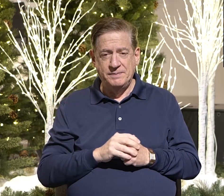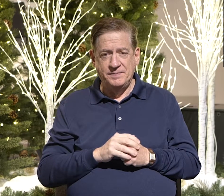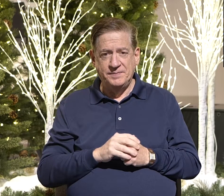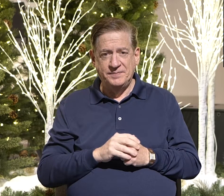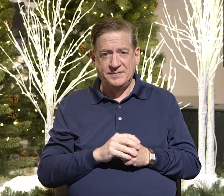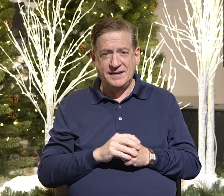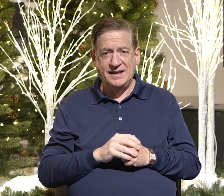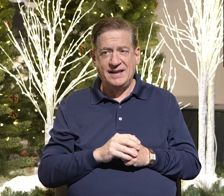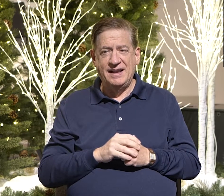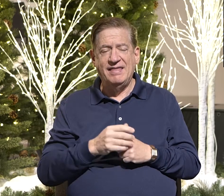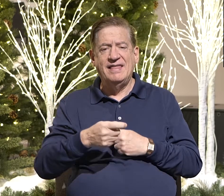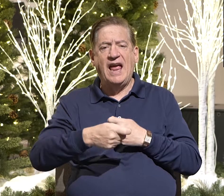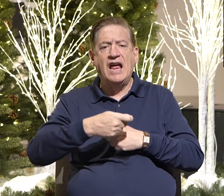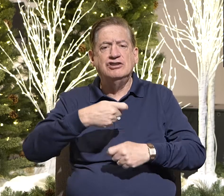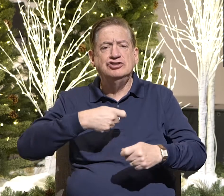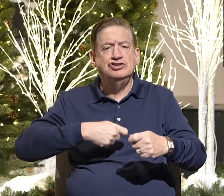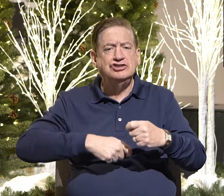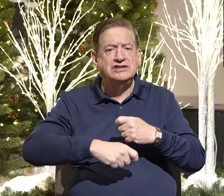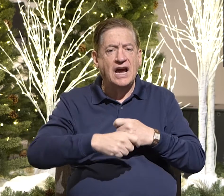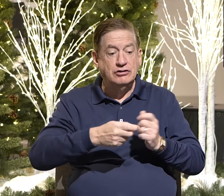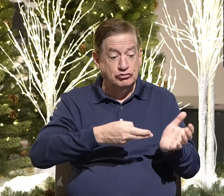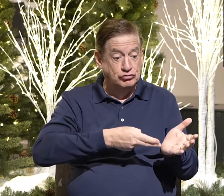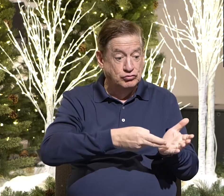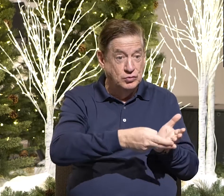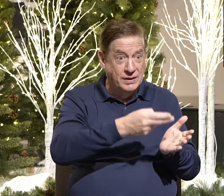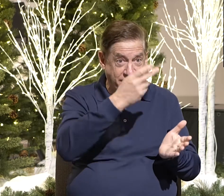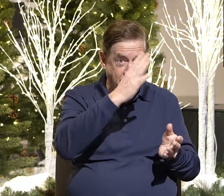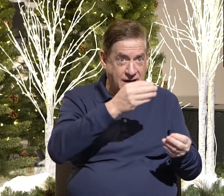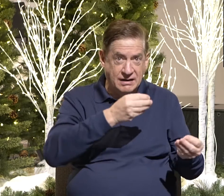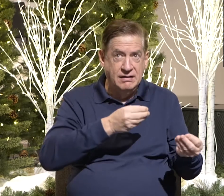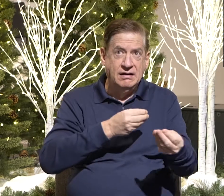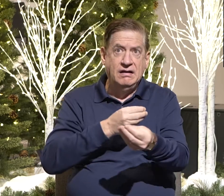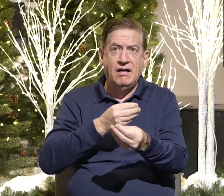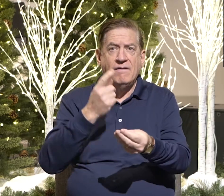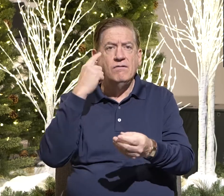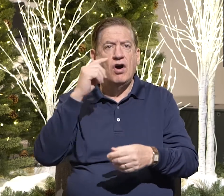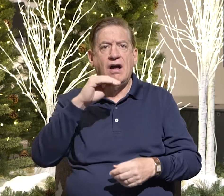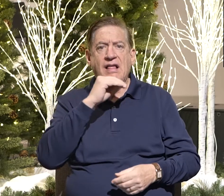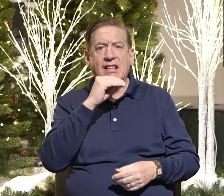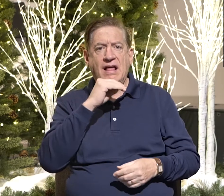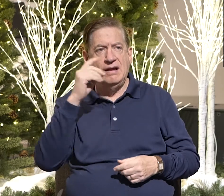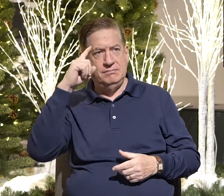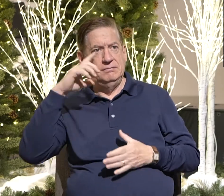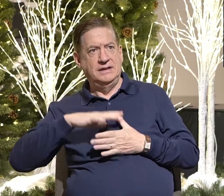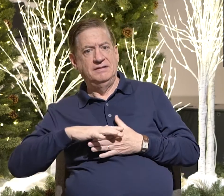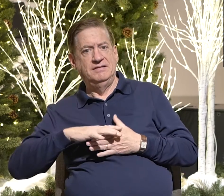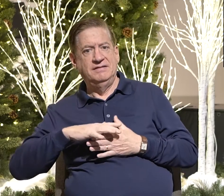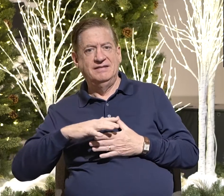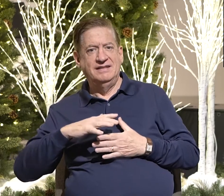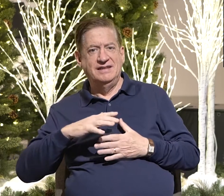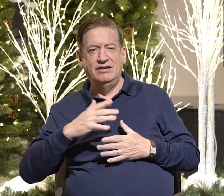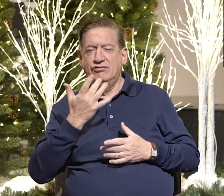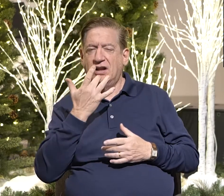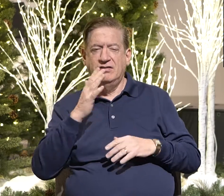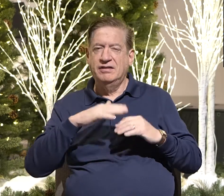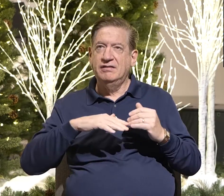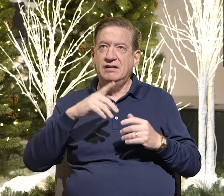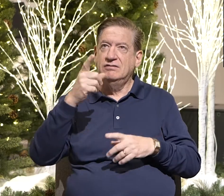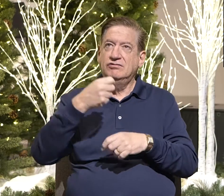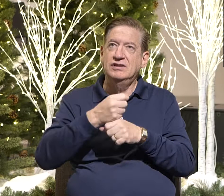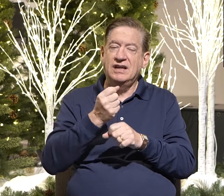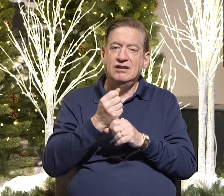They exchange the truth of God for a lie and worship and serve created things rather than the Creator, who is